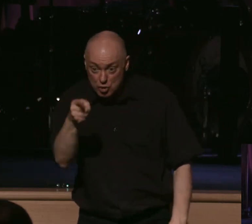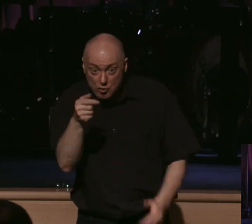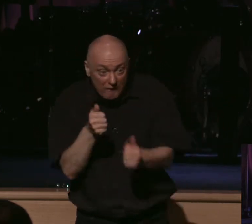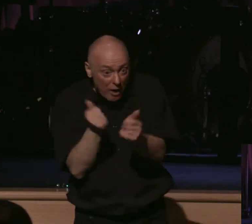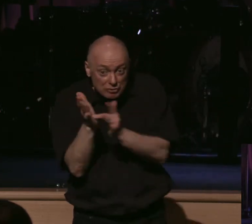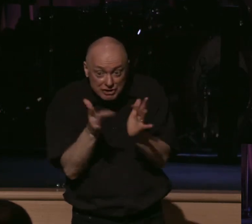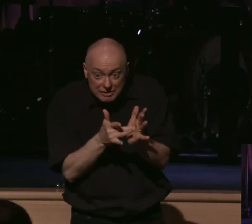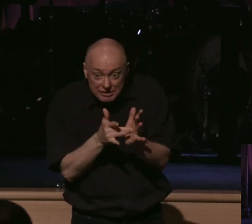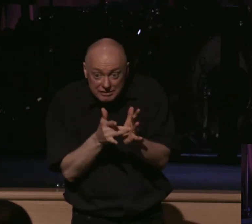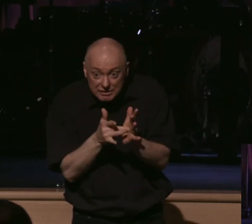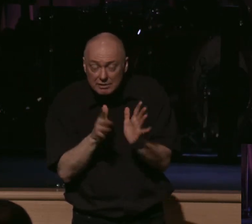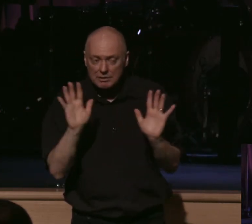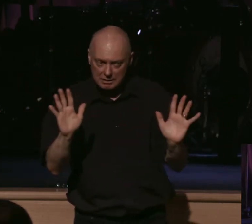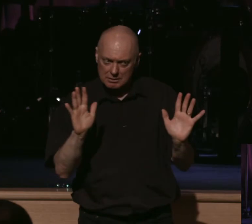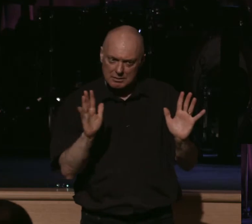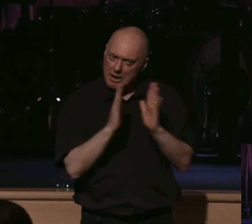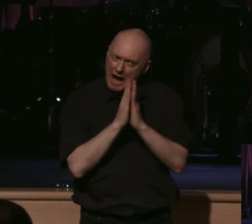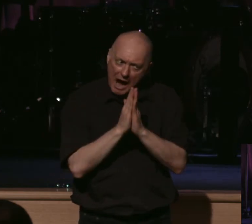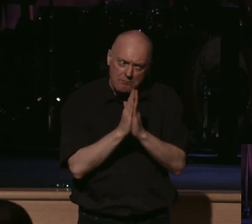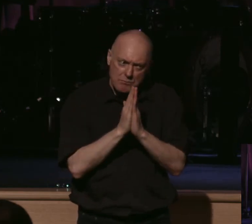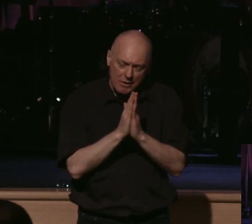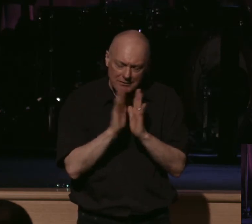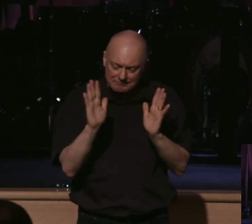Jesus Christ, I pray you know, listen, this isn't getting any easier.